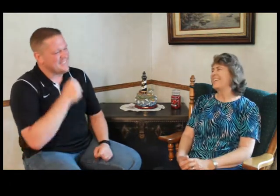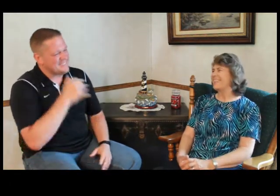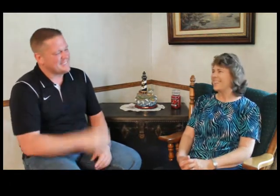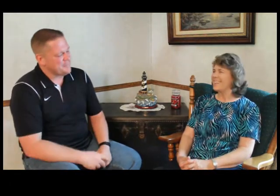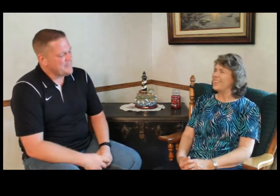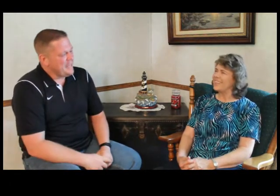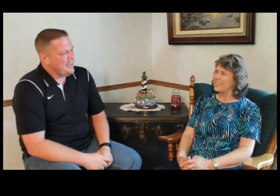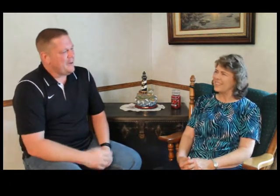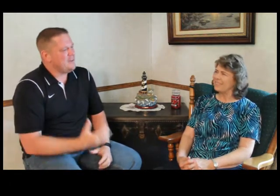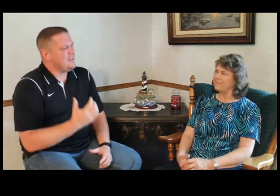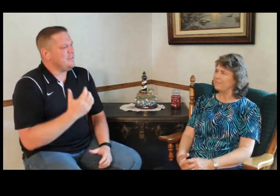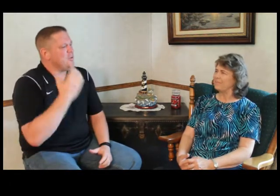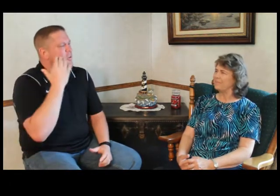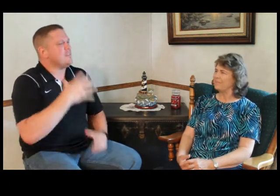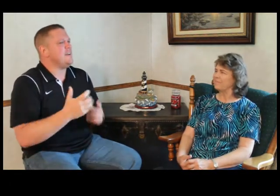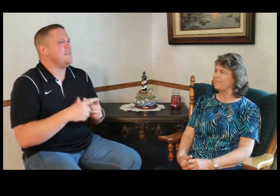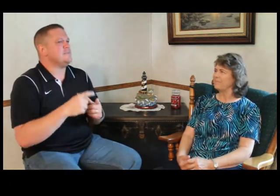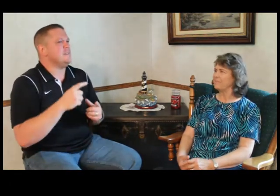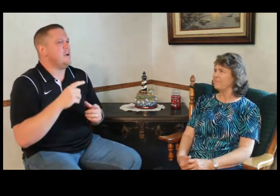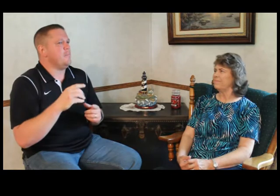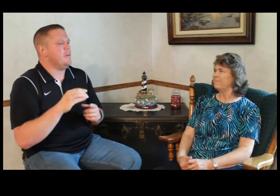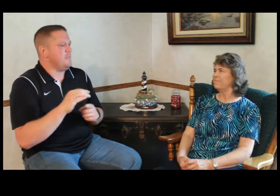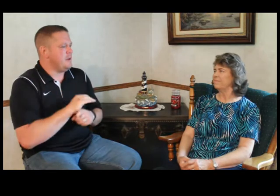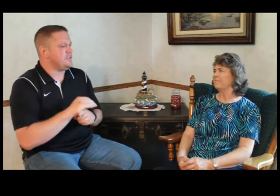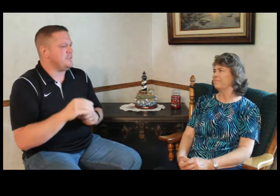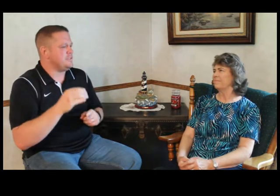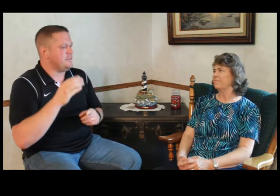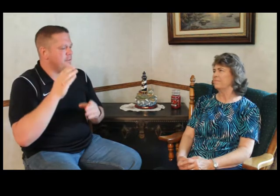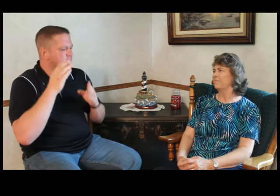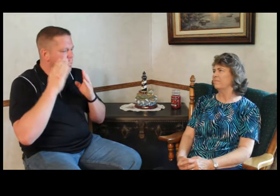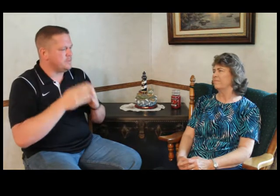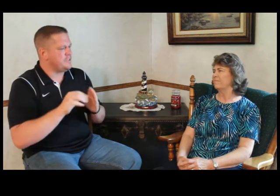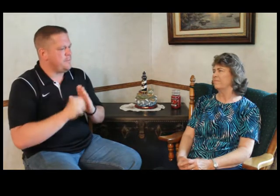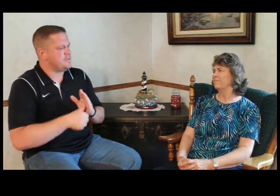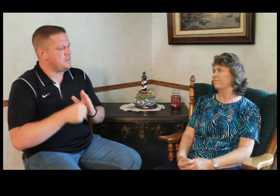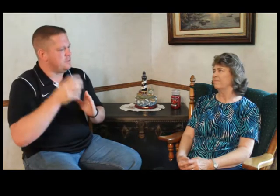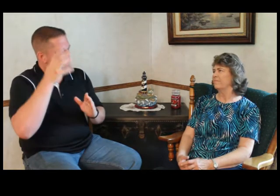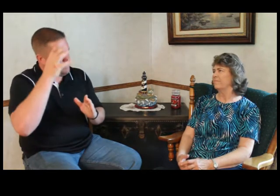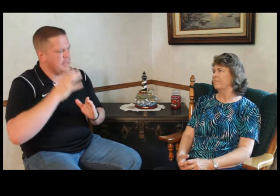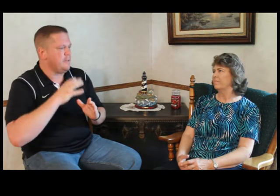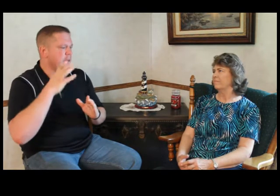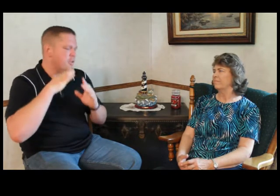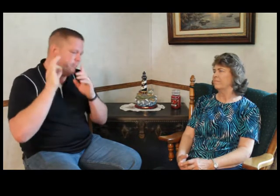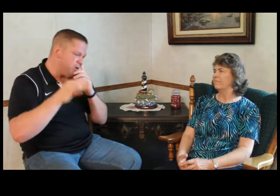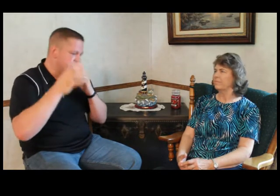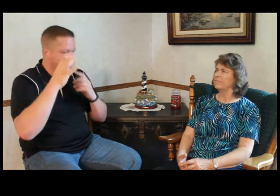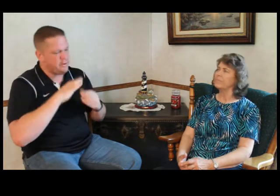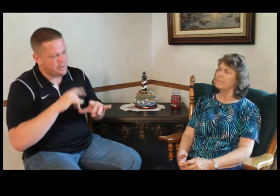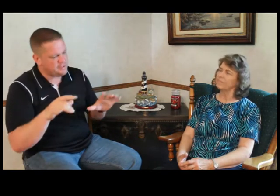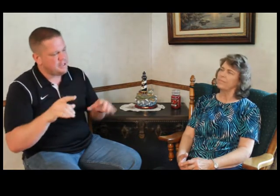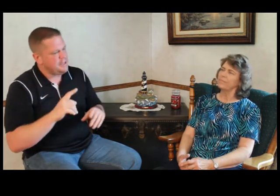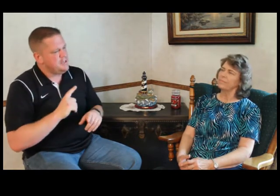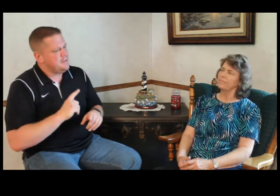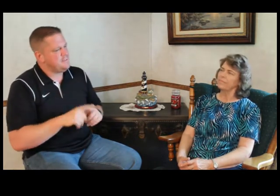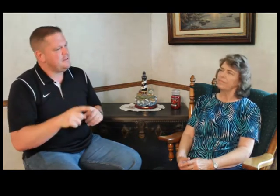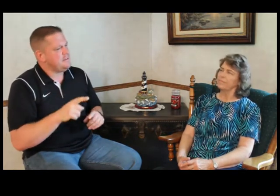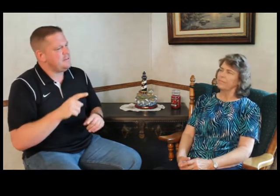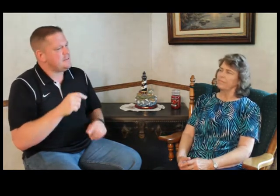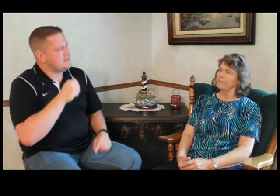blessing. I want to, you know, a lot of times in our ministries, the focus and emphasis goes to men. Men and the preachers, men do this. But as a